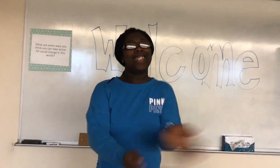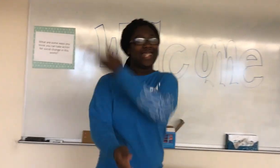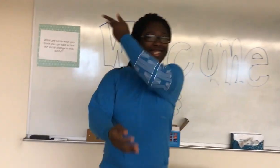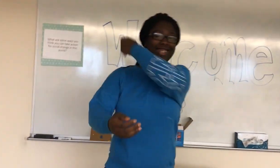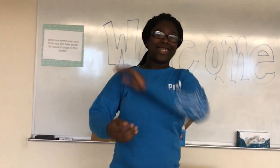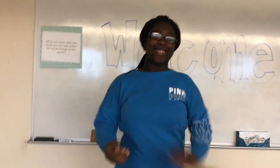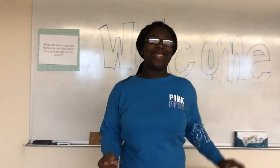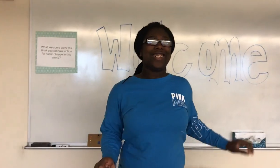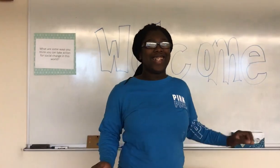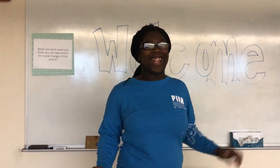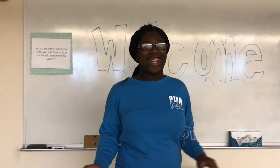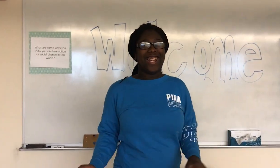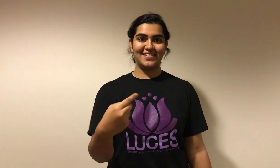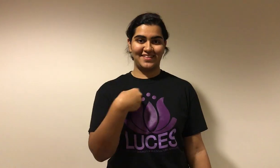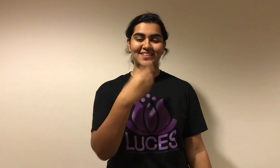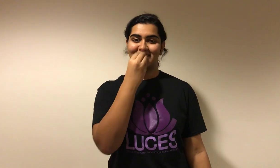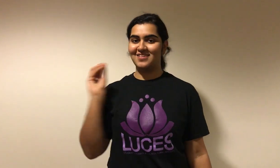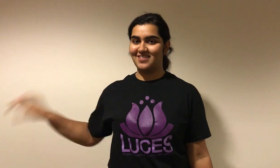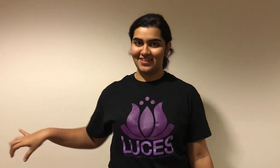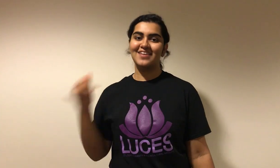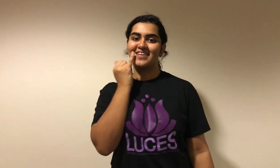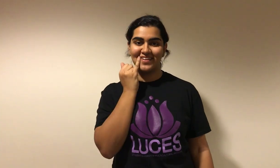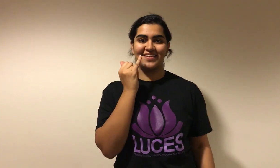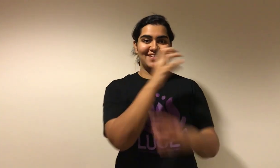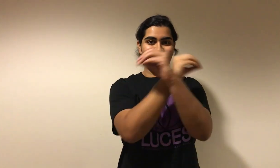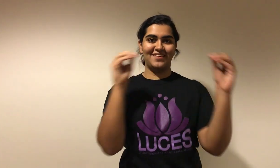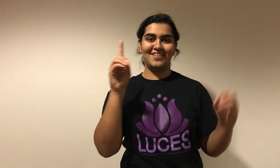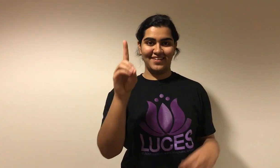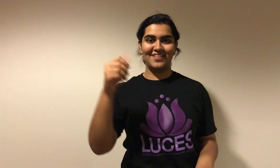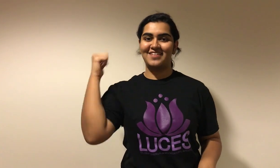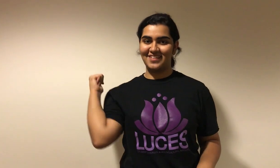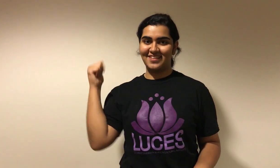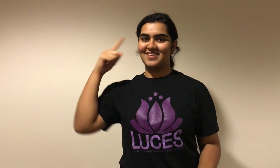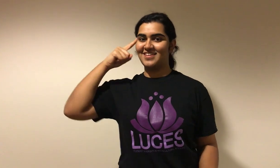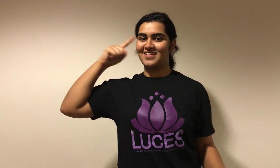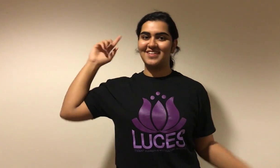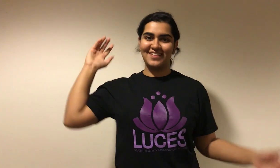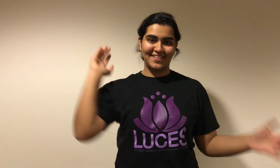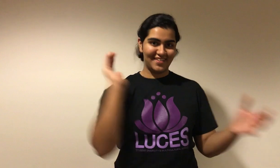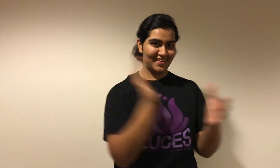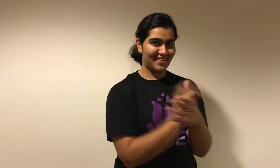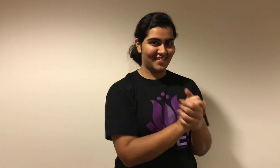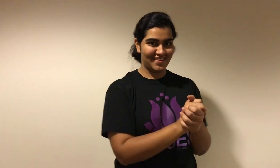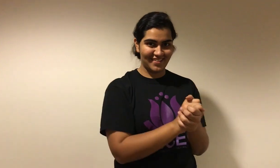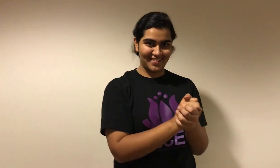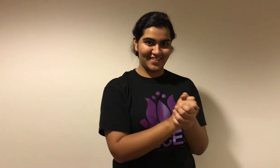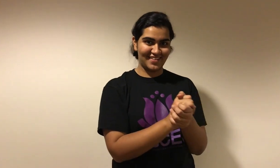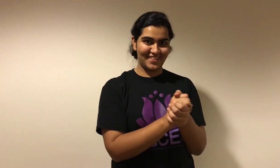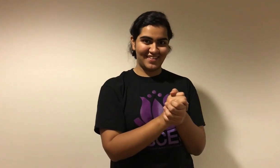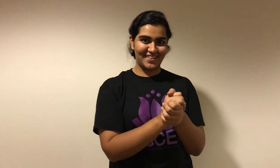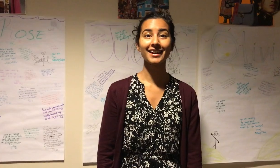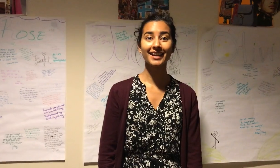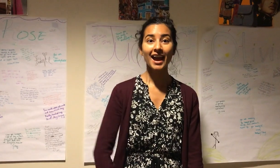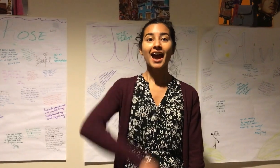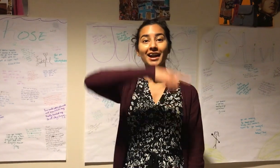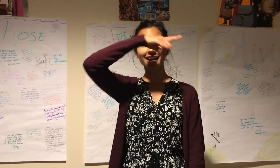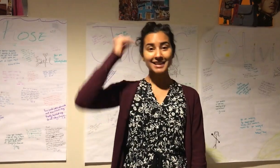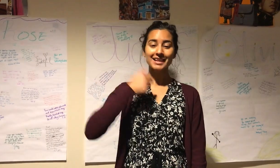song And I don't really care if nobody else believes Cause